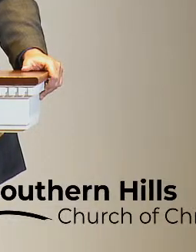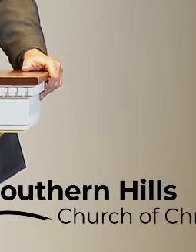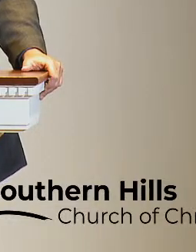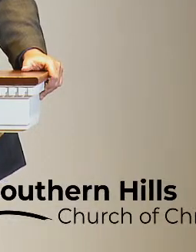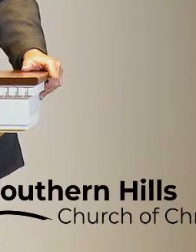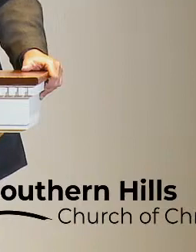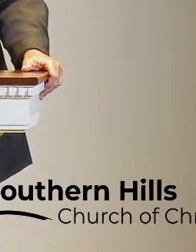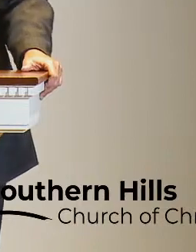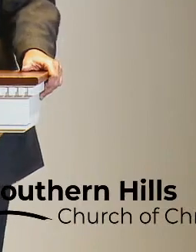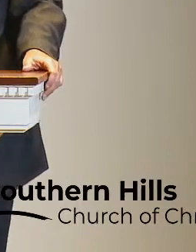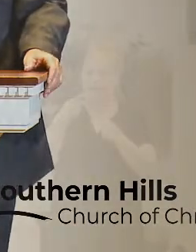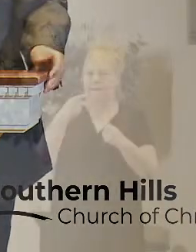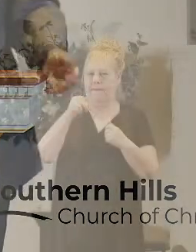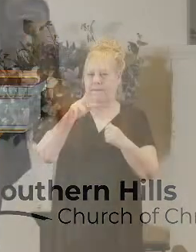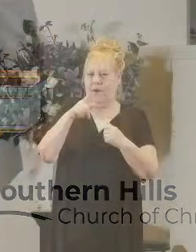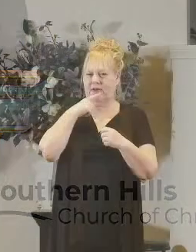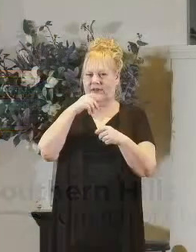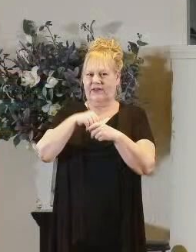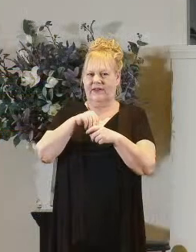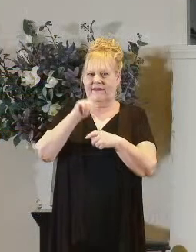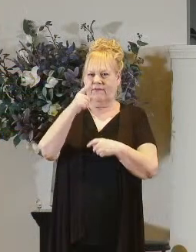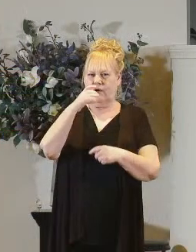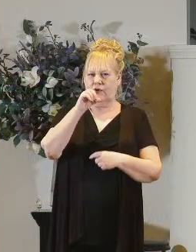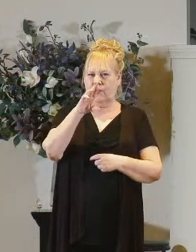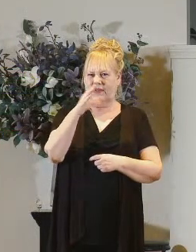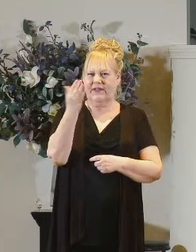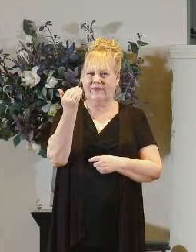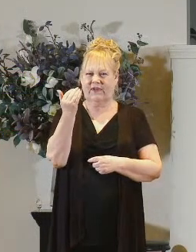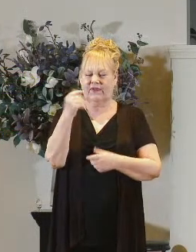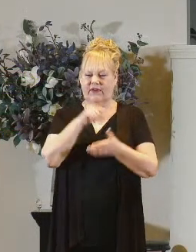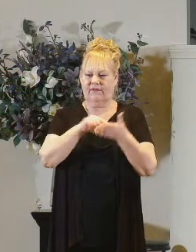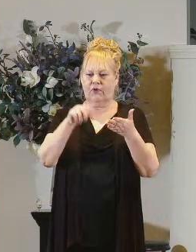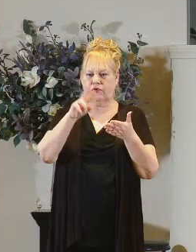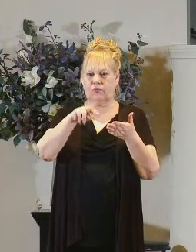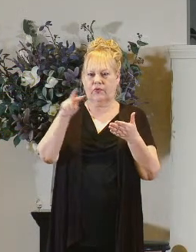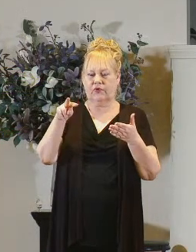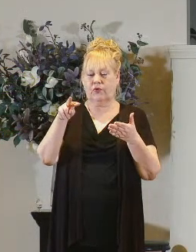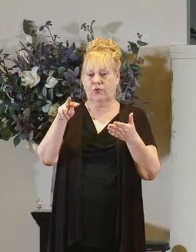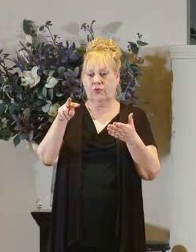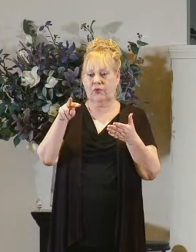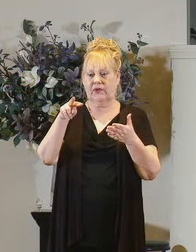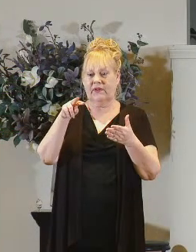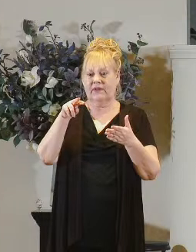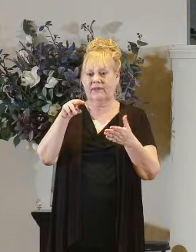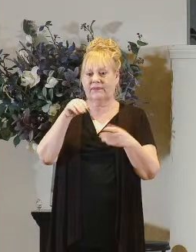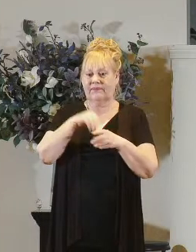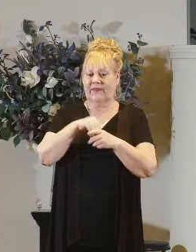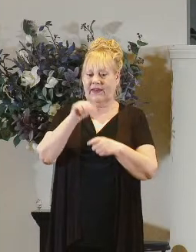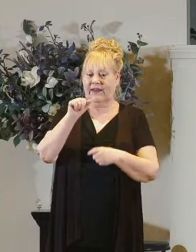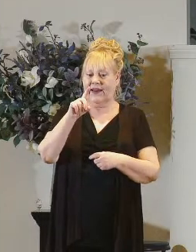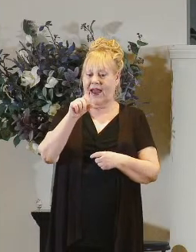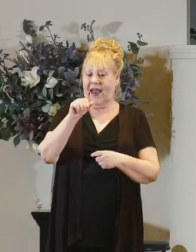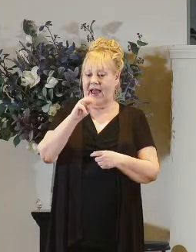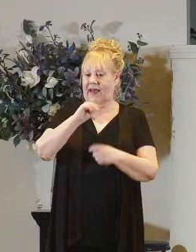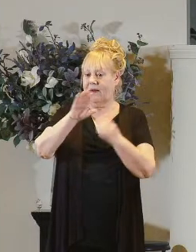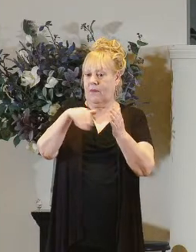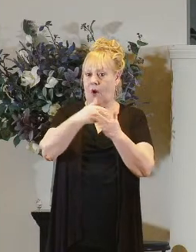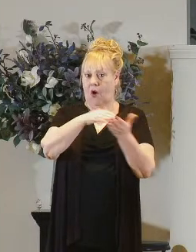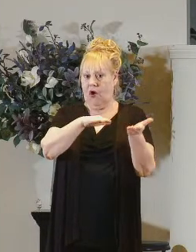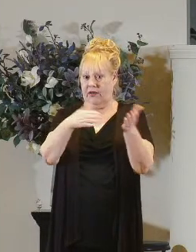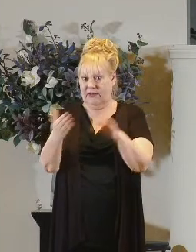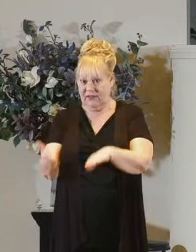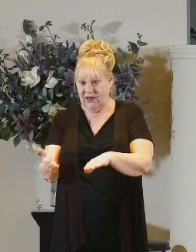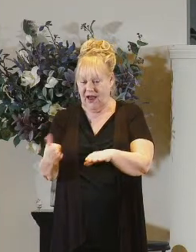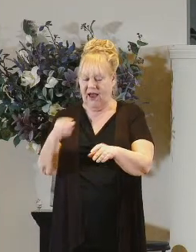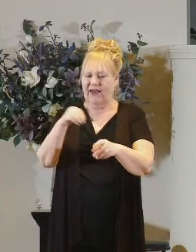here's how paul puts it in first corinthians chapter 15 look at verse 22 for isn't in adam all die so